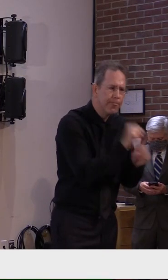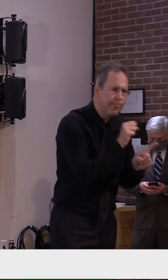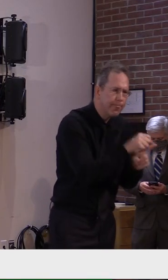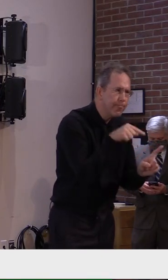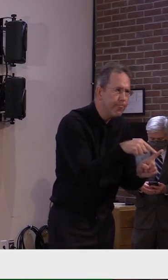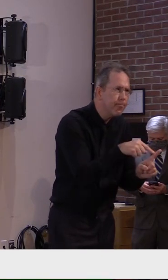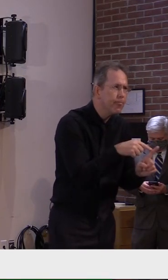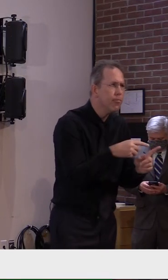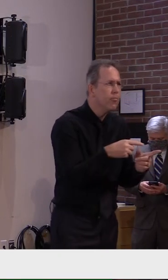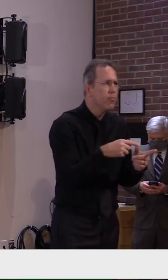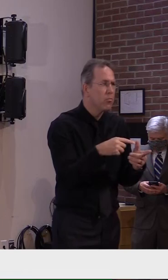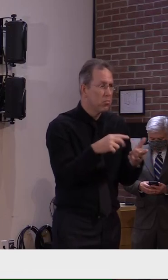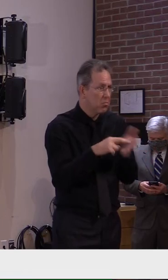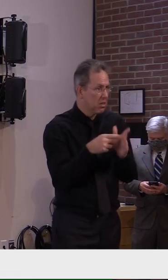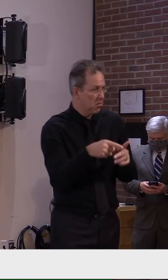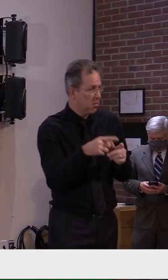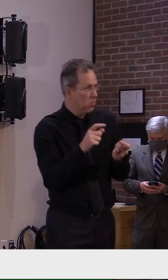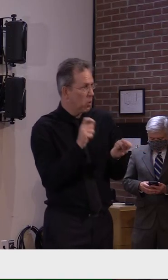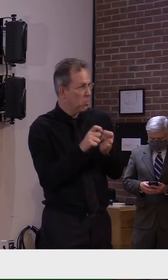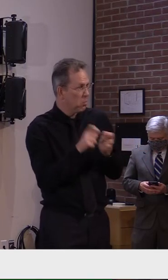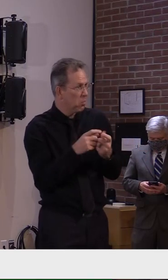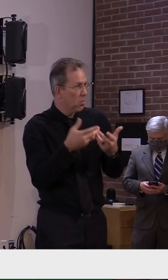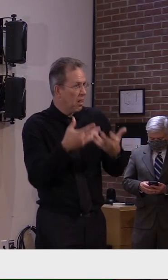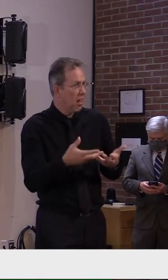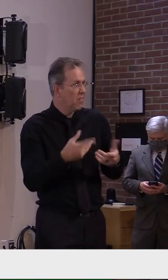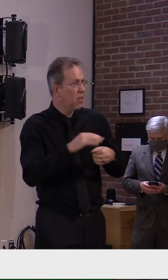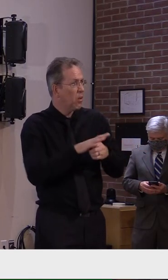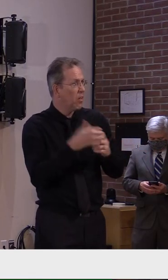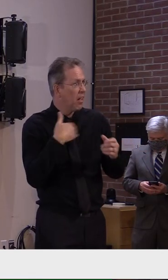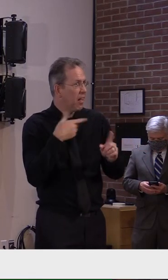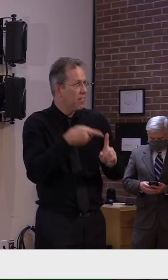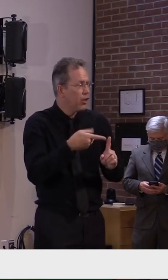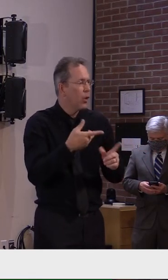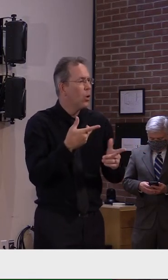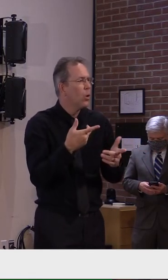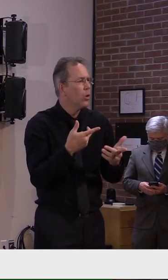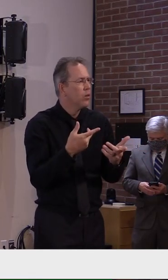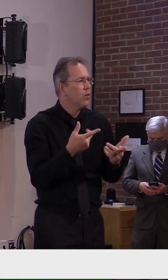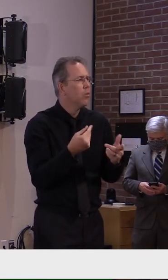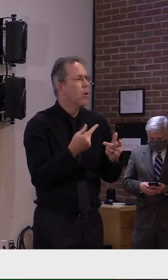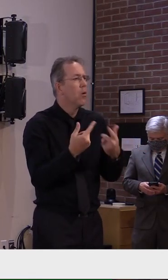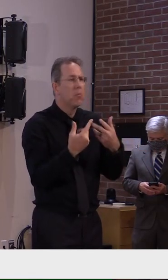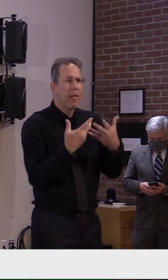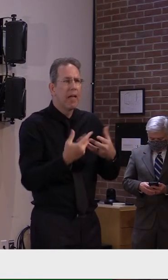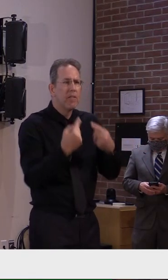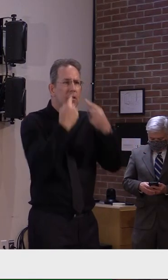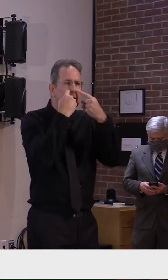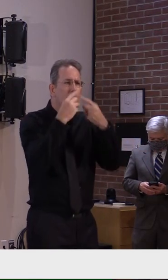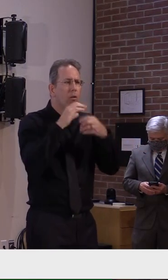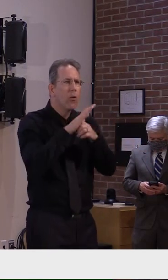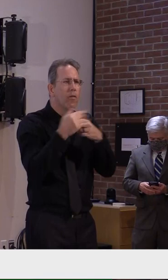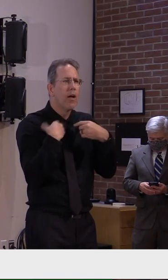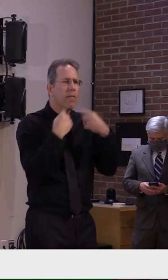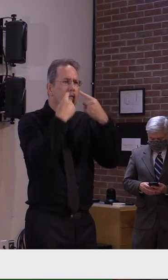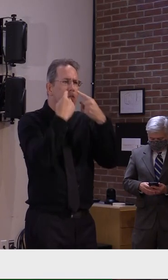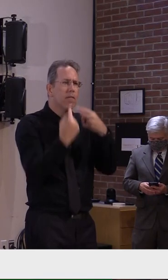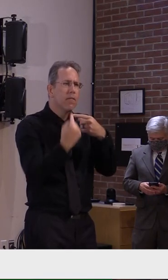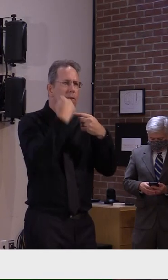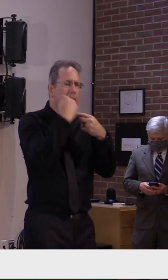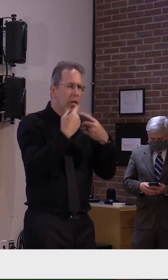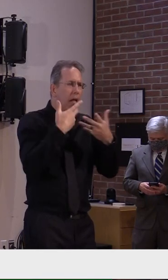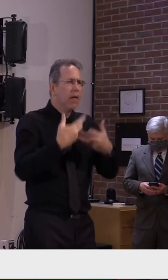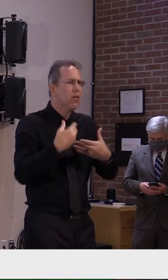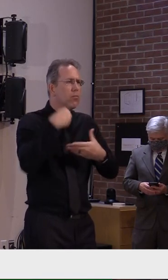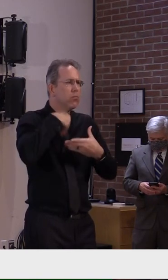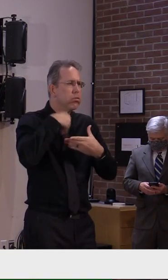sample there was more viral load person could get sicker from it versus a high cycle threshold that might not be